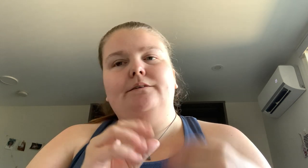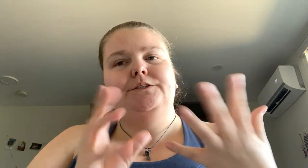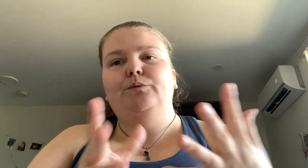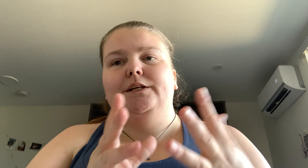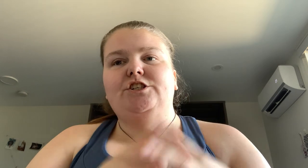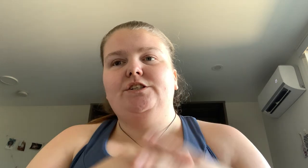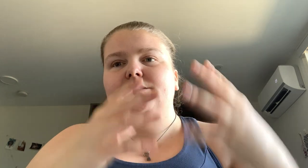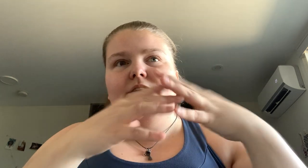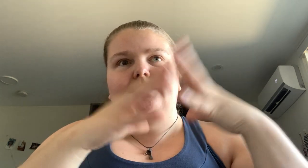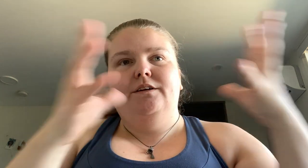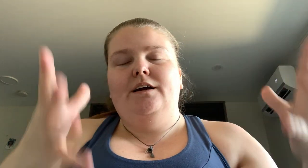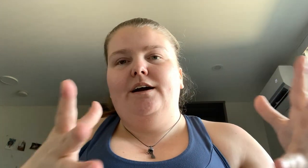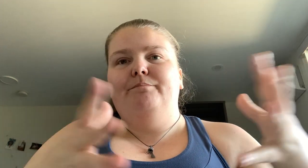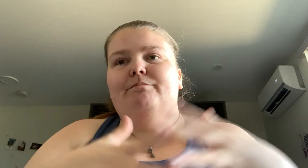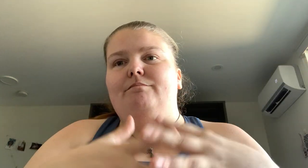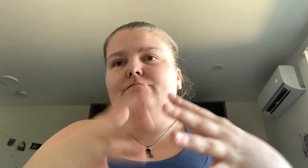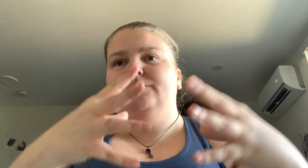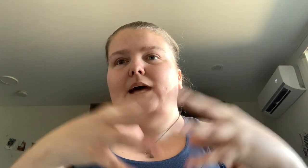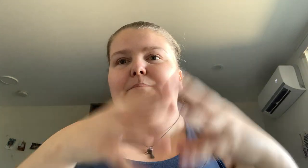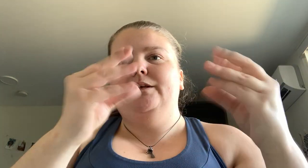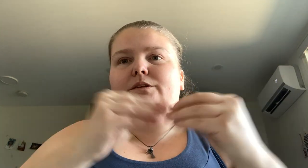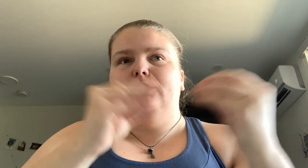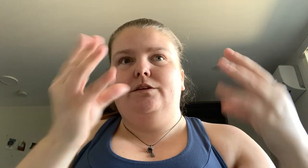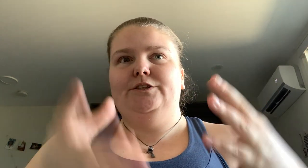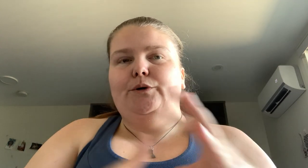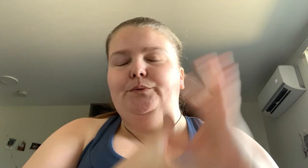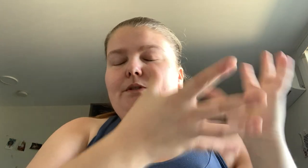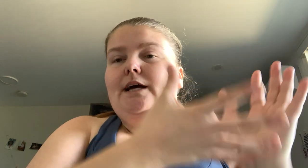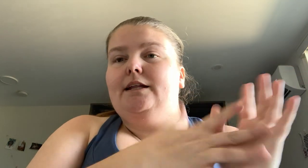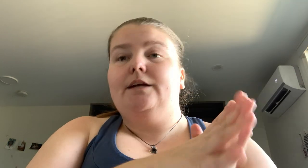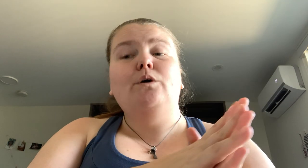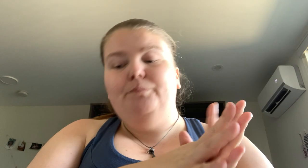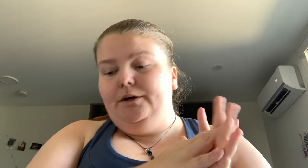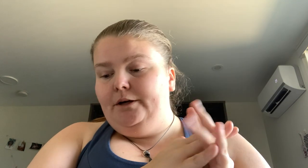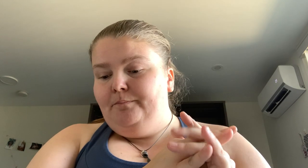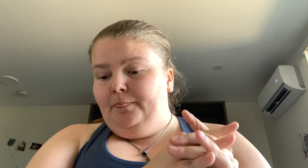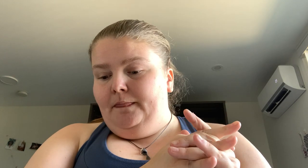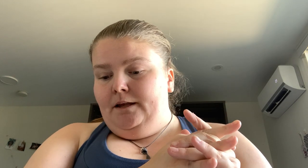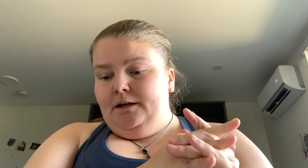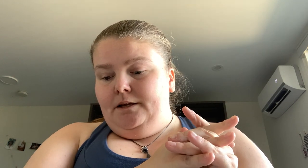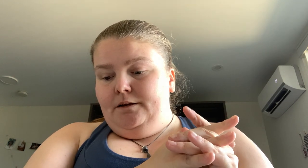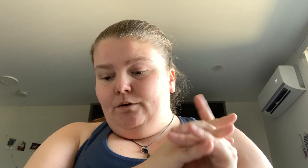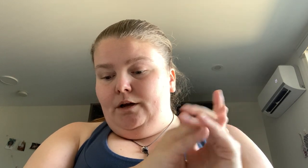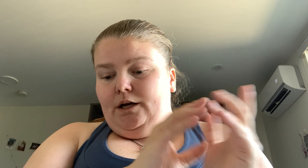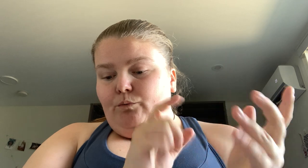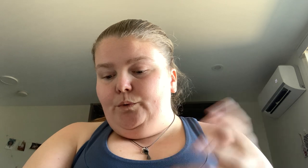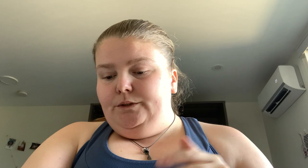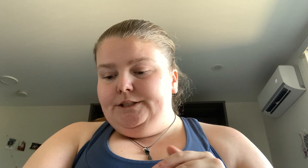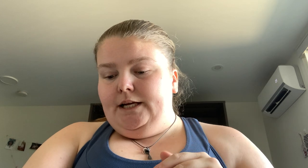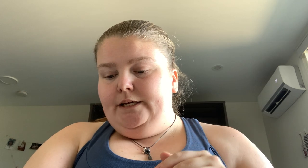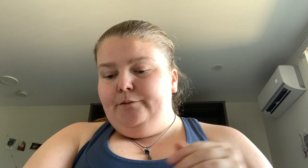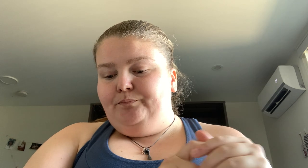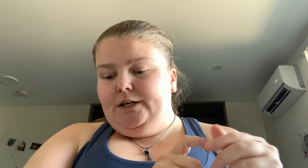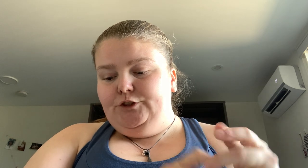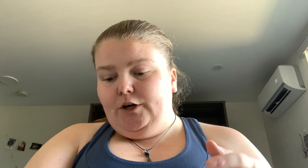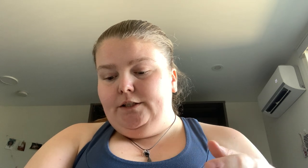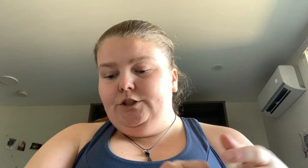sea witch that being its own kind of like notebook uh rune study astrology